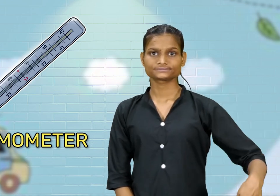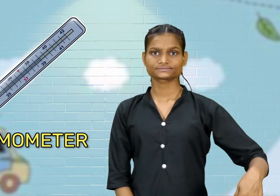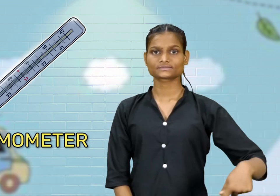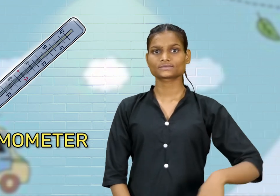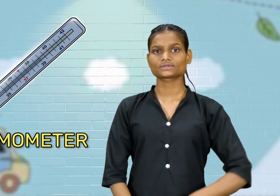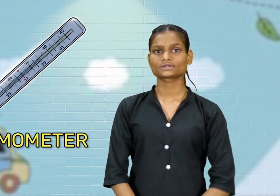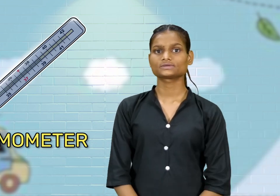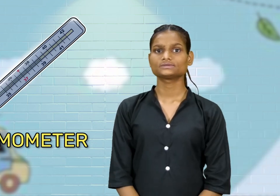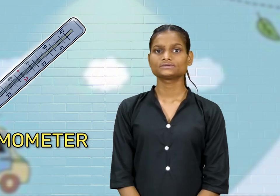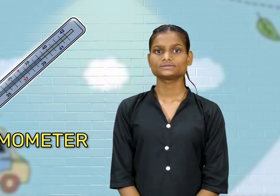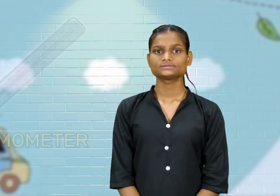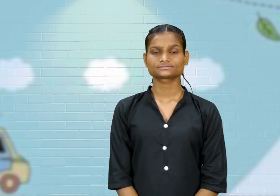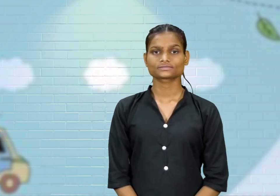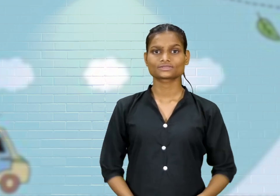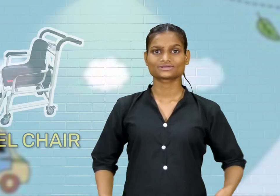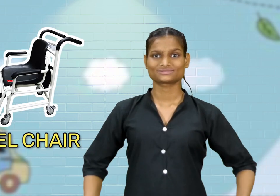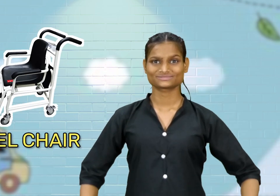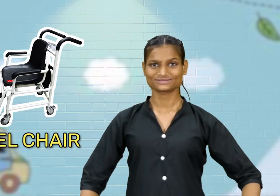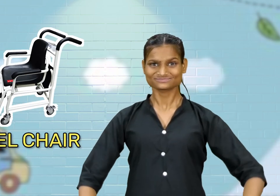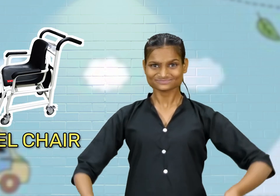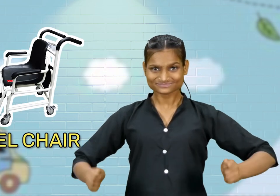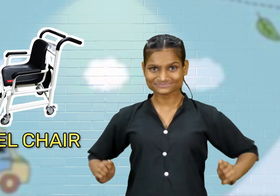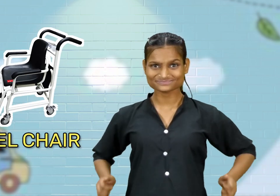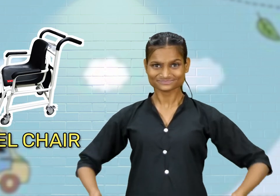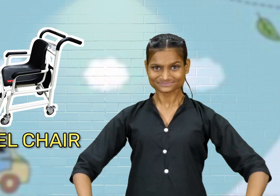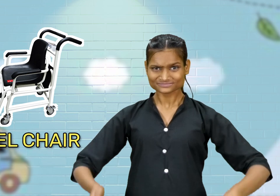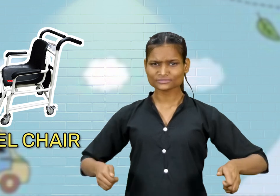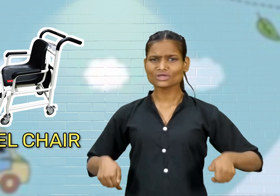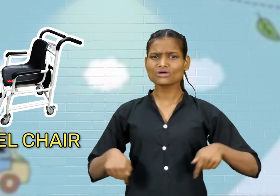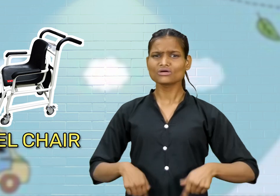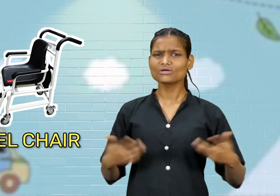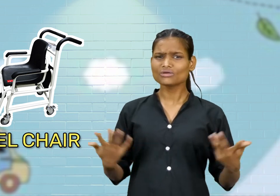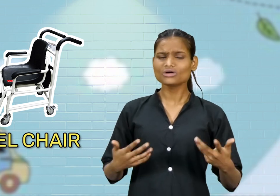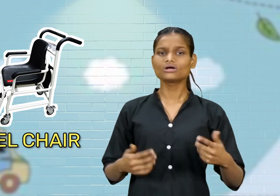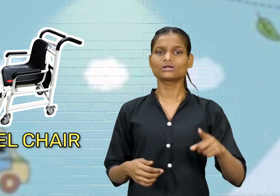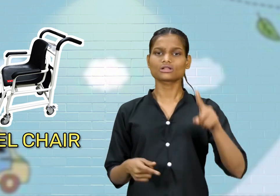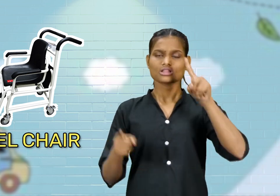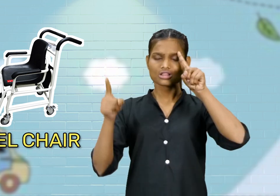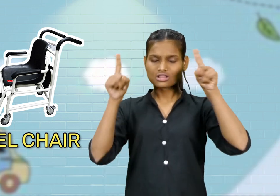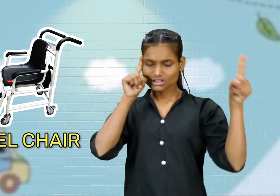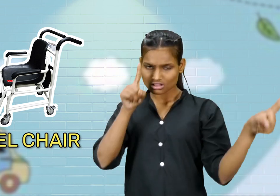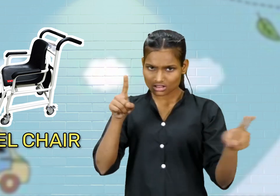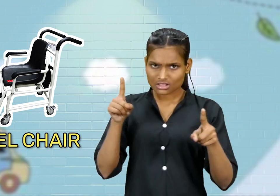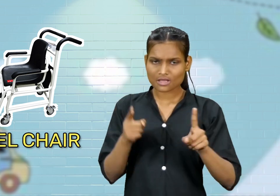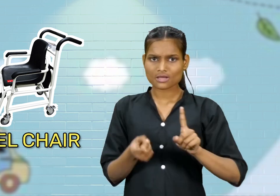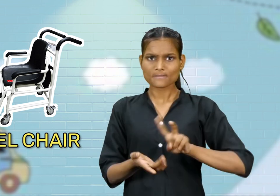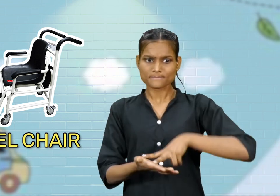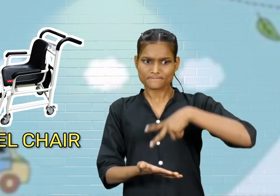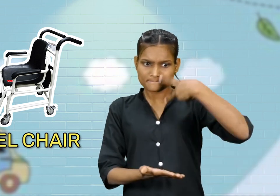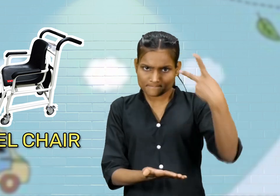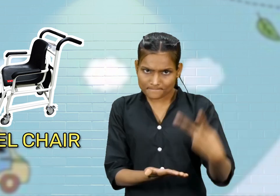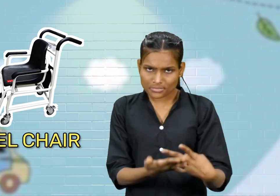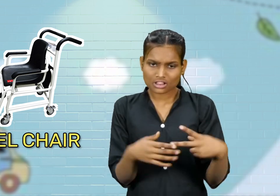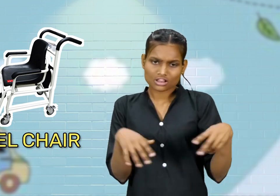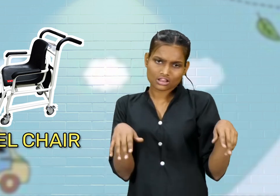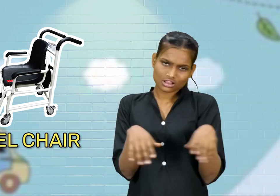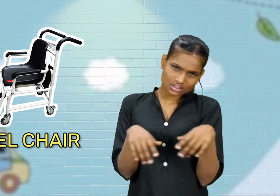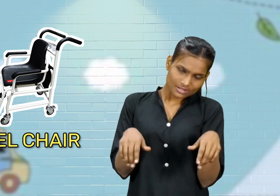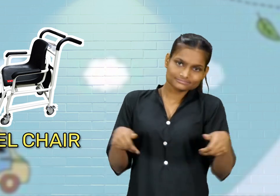wheelchair. For the people who feel busy, weak, or sick,